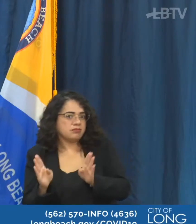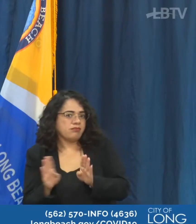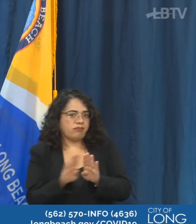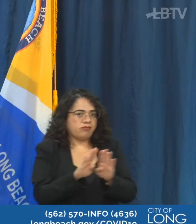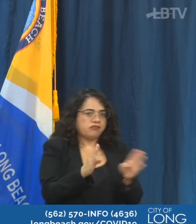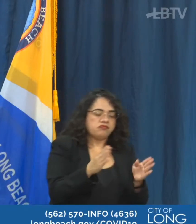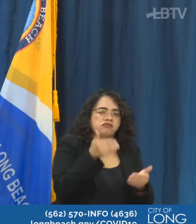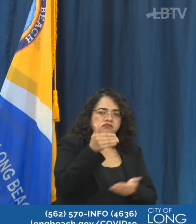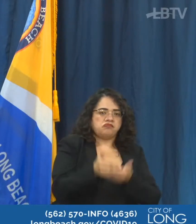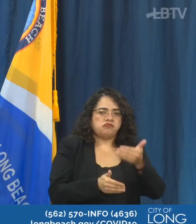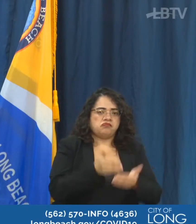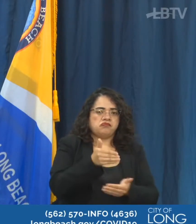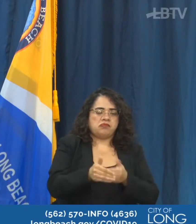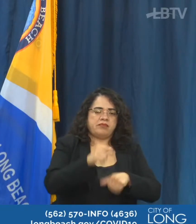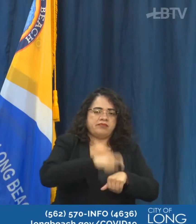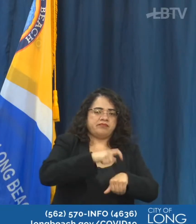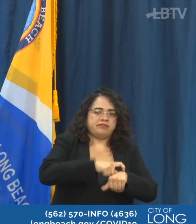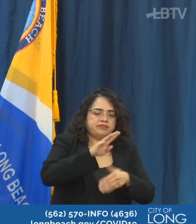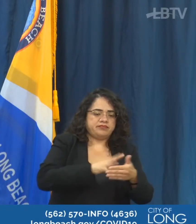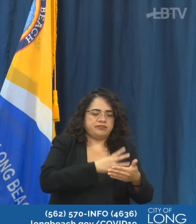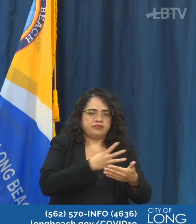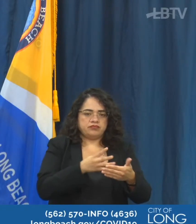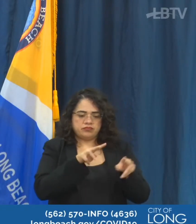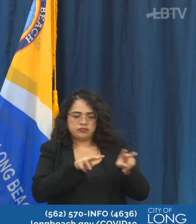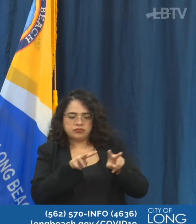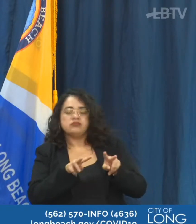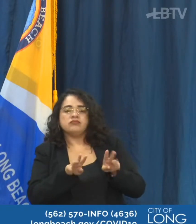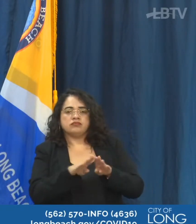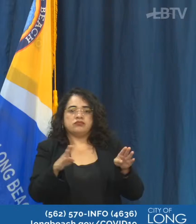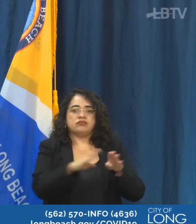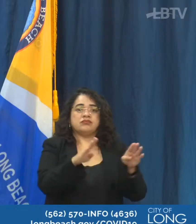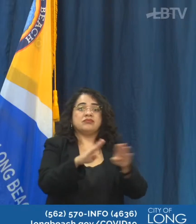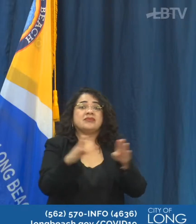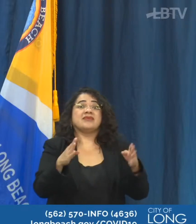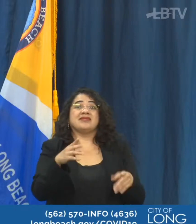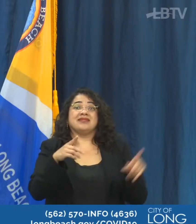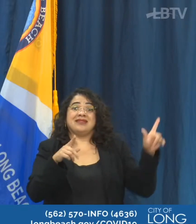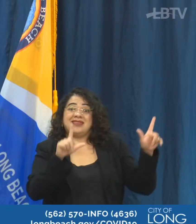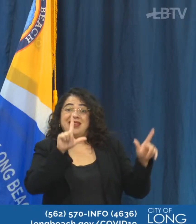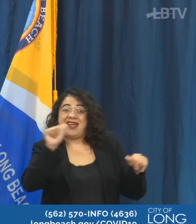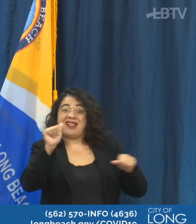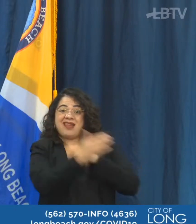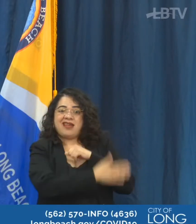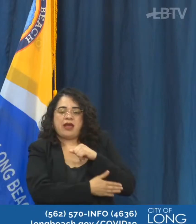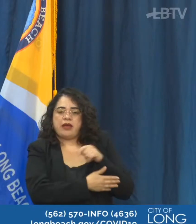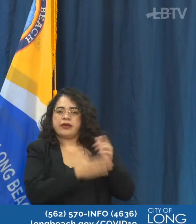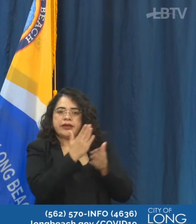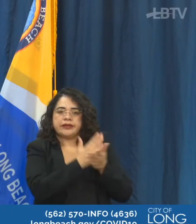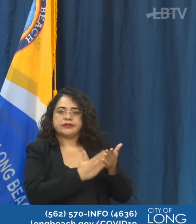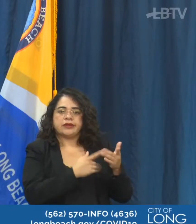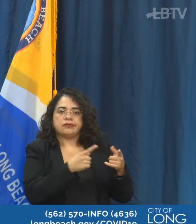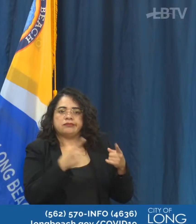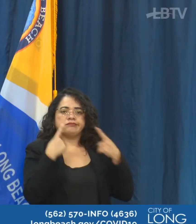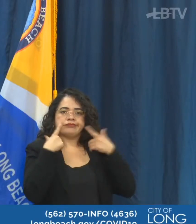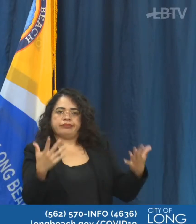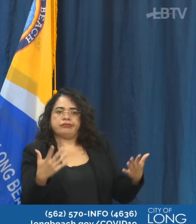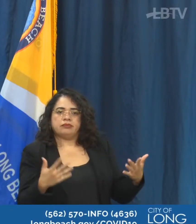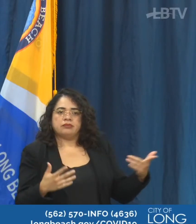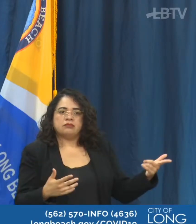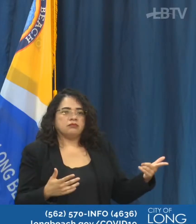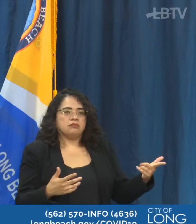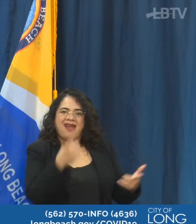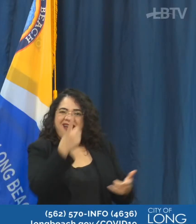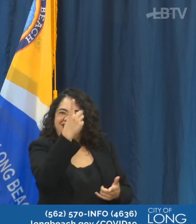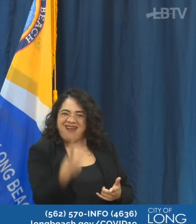or the county of Los Angeles reported on Monday that nearly half of its restaurants weren't in compliance with local guidelines. Here in Long Beach, we've had